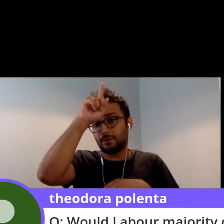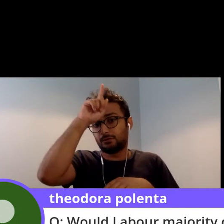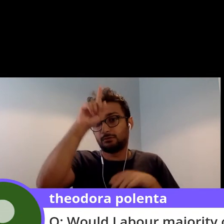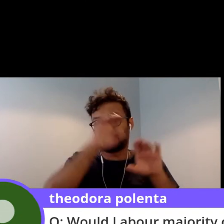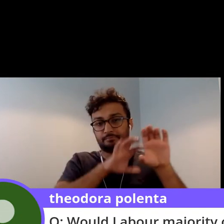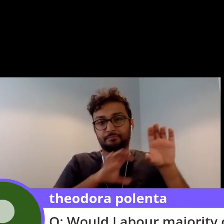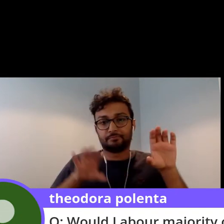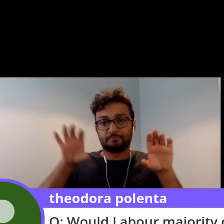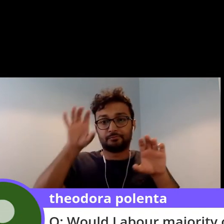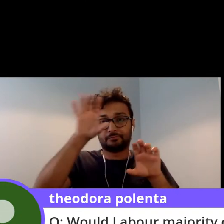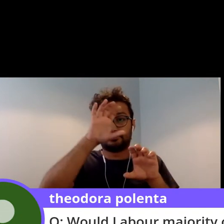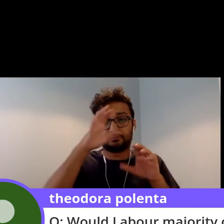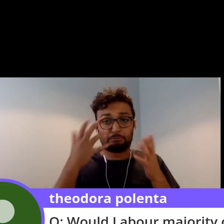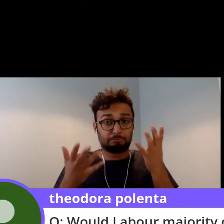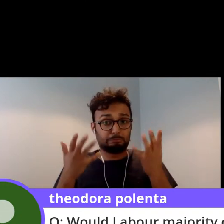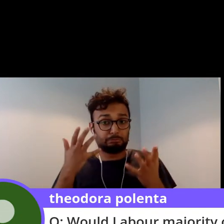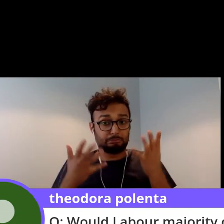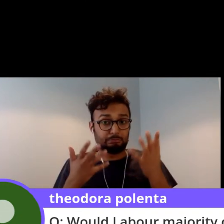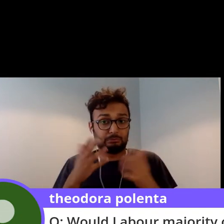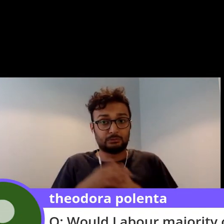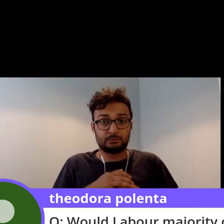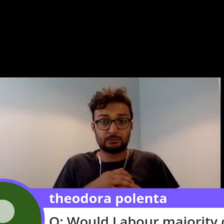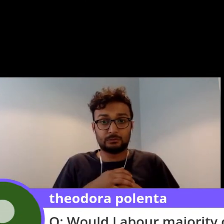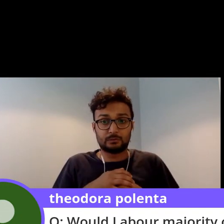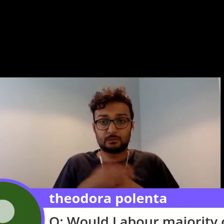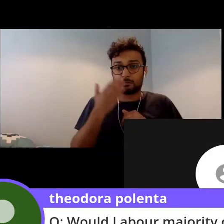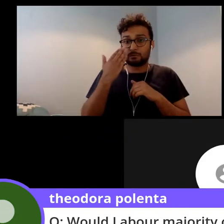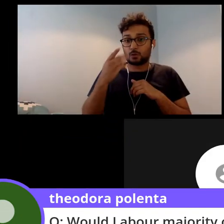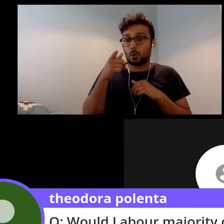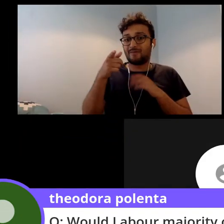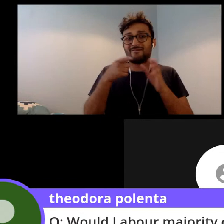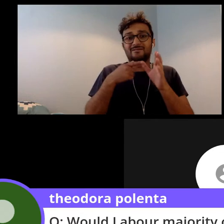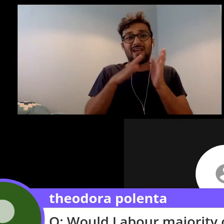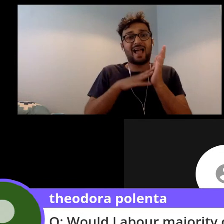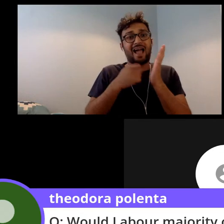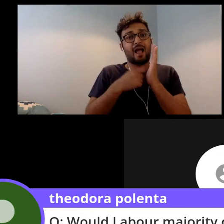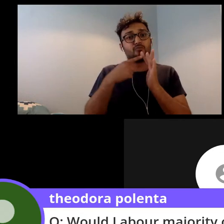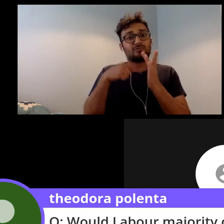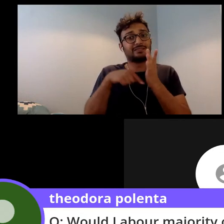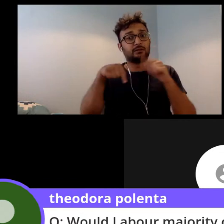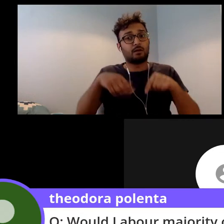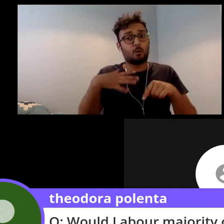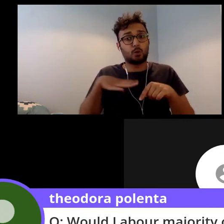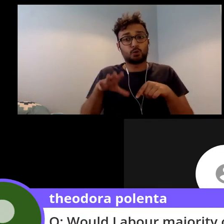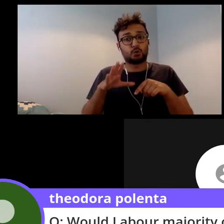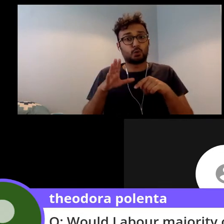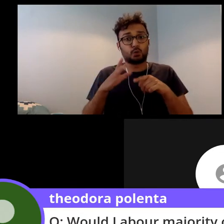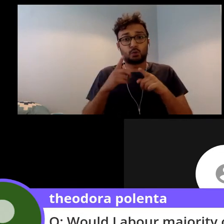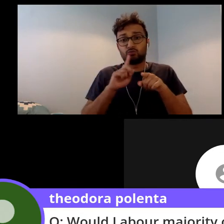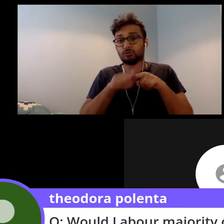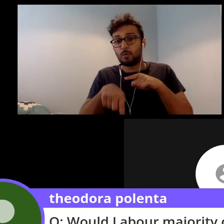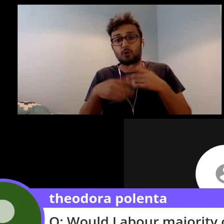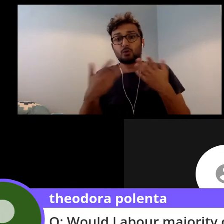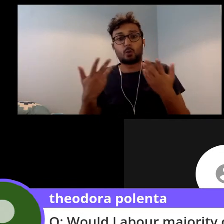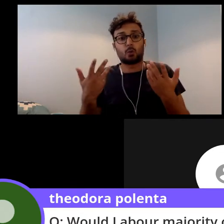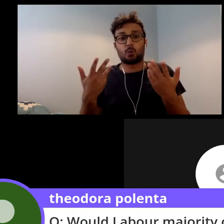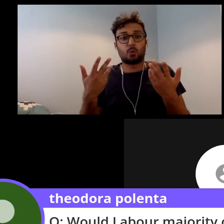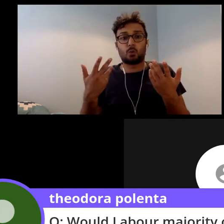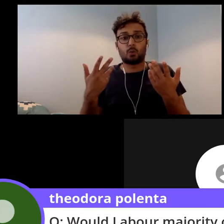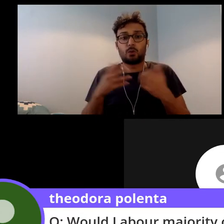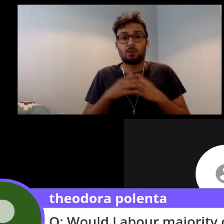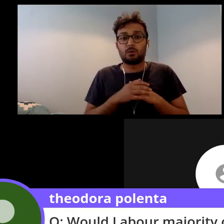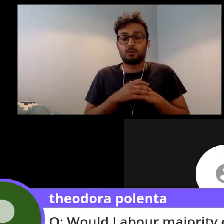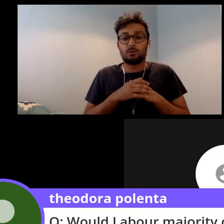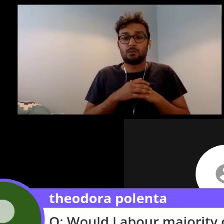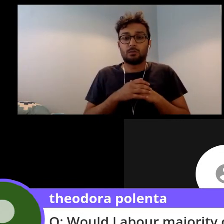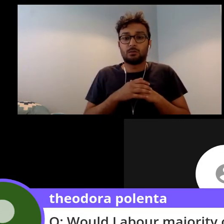municipalities? I don't know if Amrit is still on the call, whether she wants to come in, or whether it's,